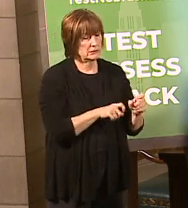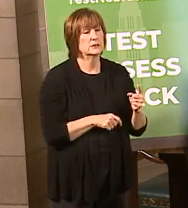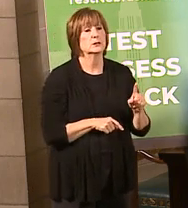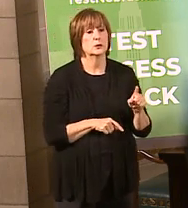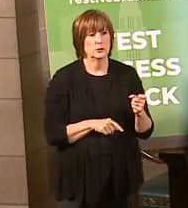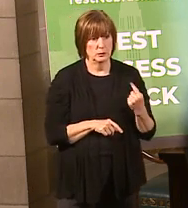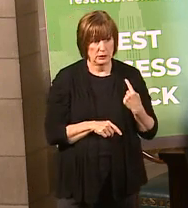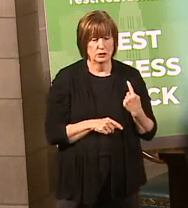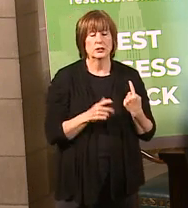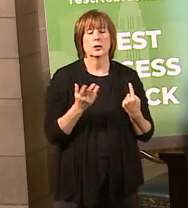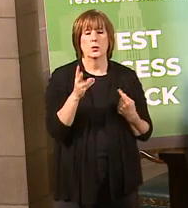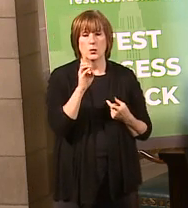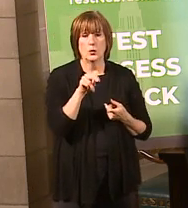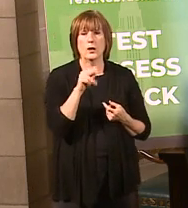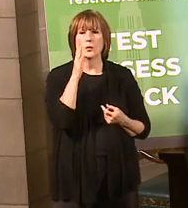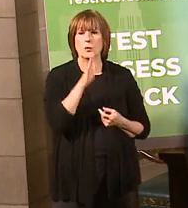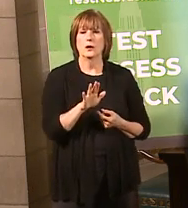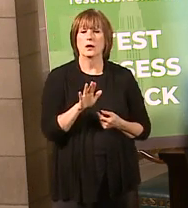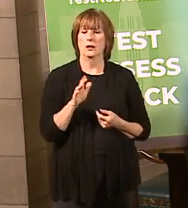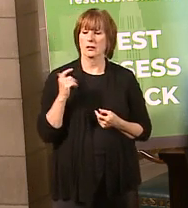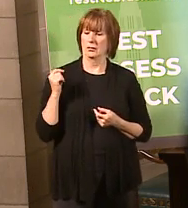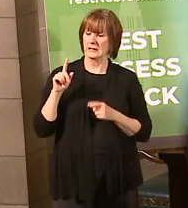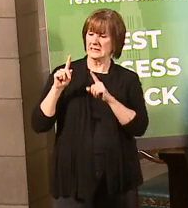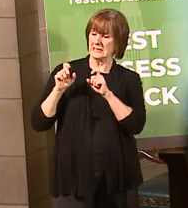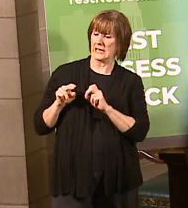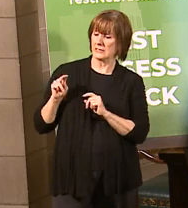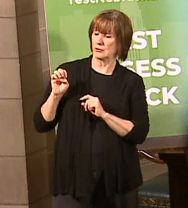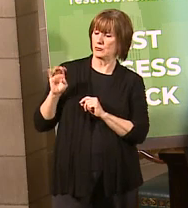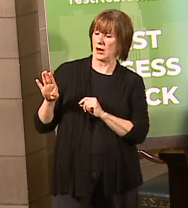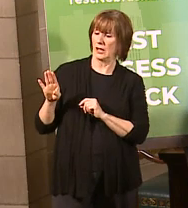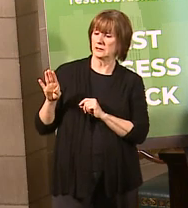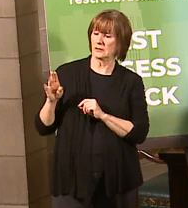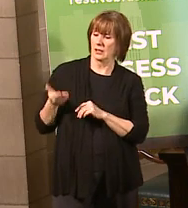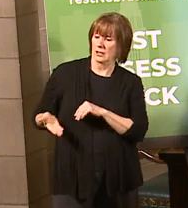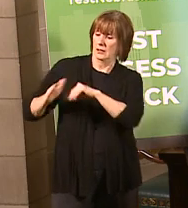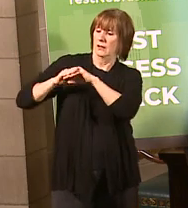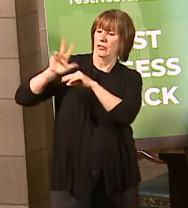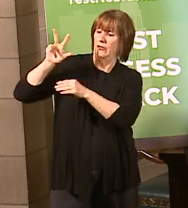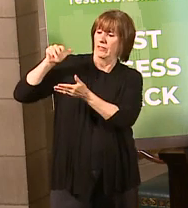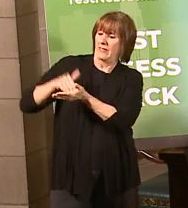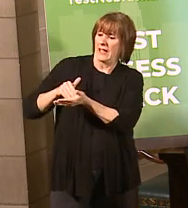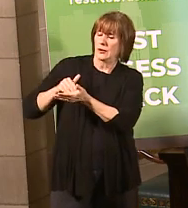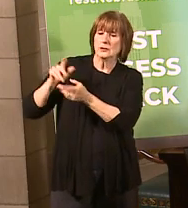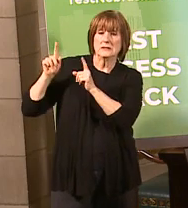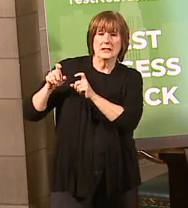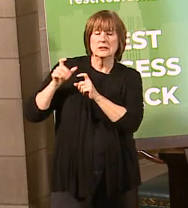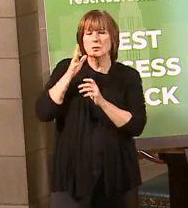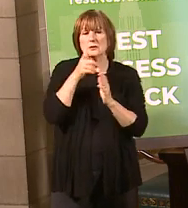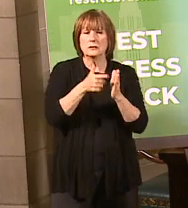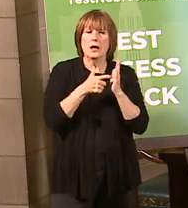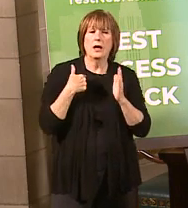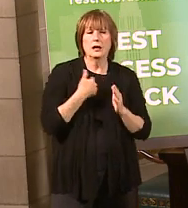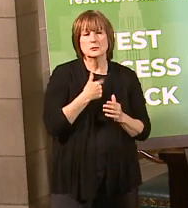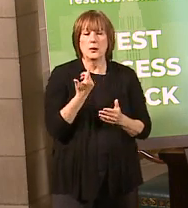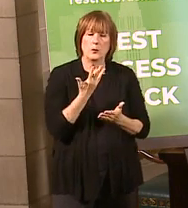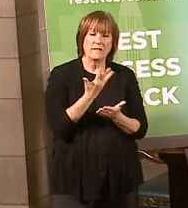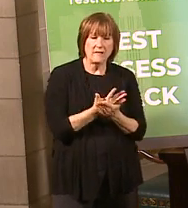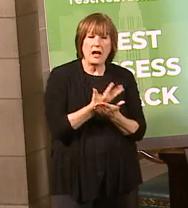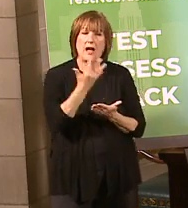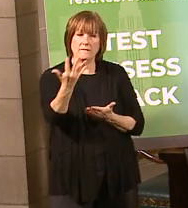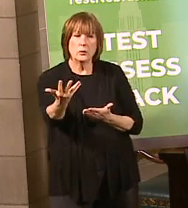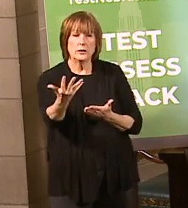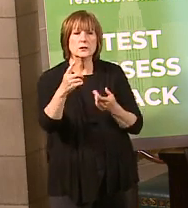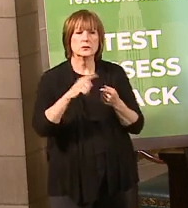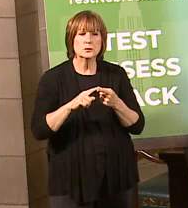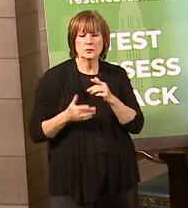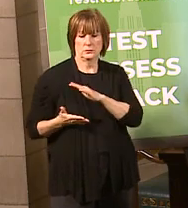he also asked is, when will we reach the 3,000 test per day goal? Again, when I announced this, we said it would take us about five weeks to be able to get that up and